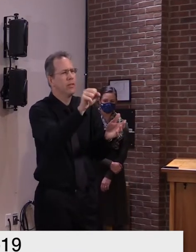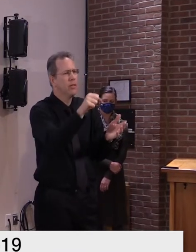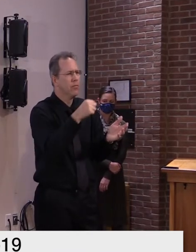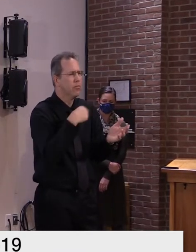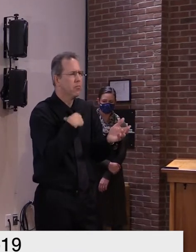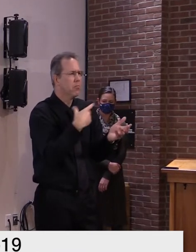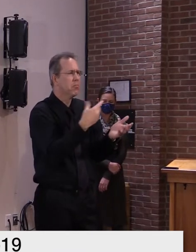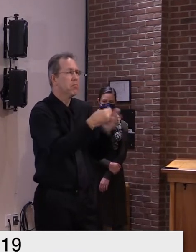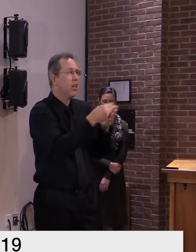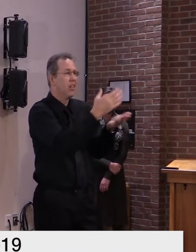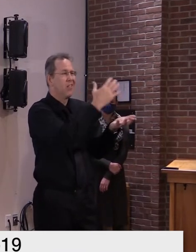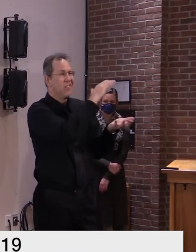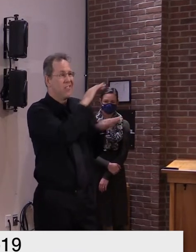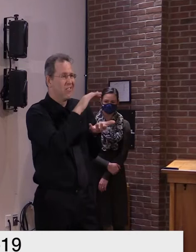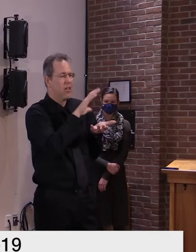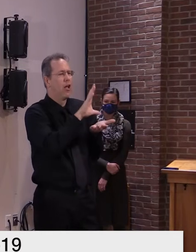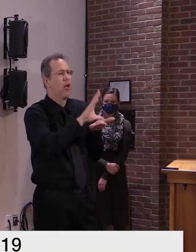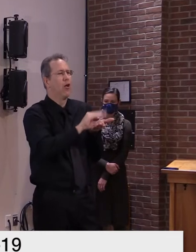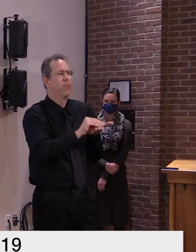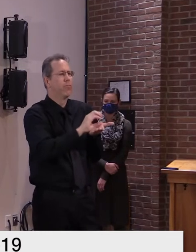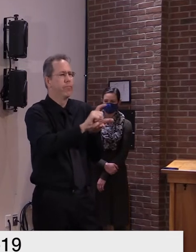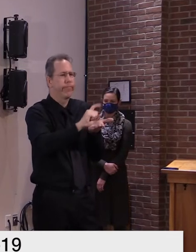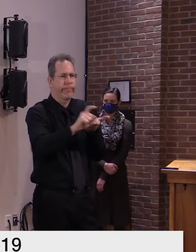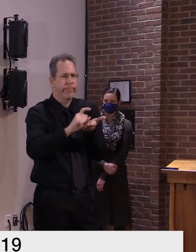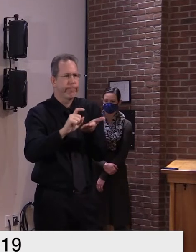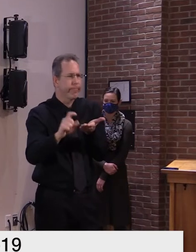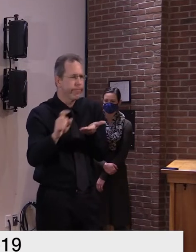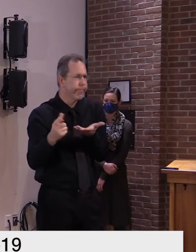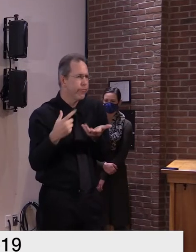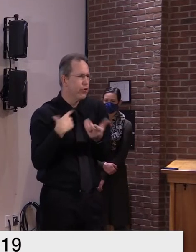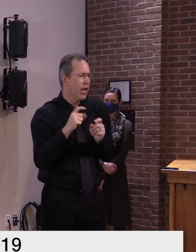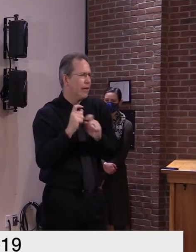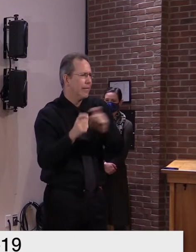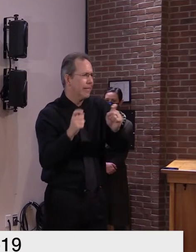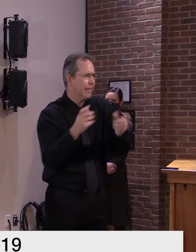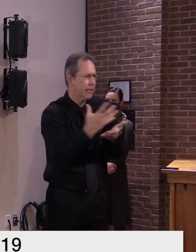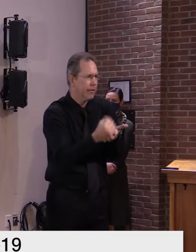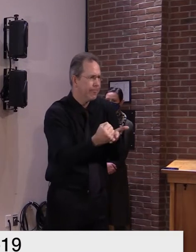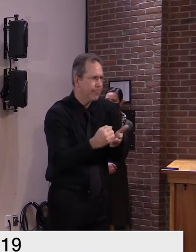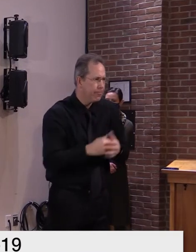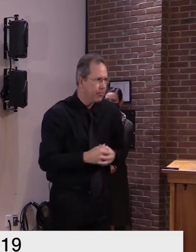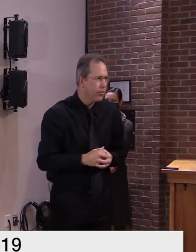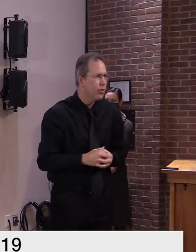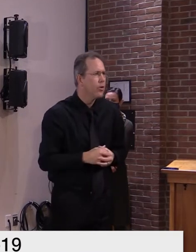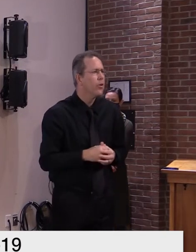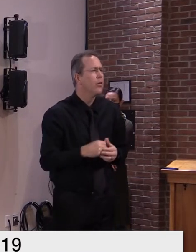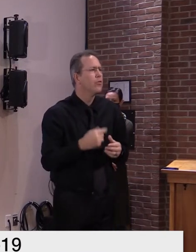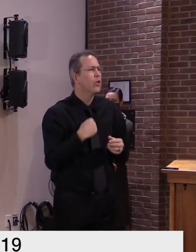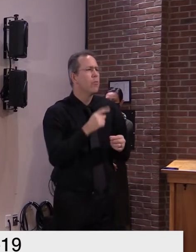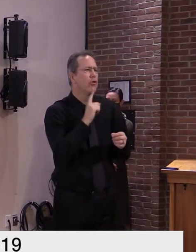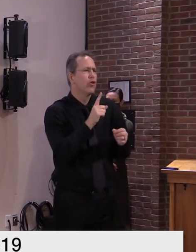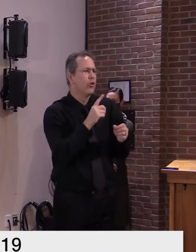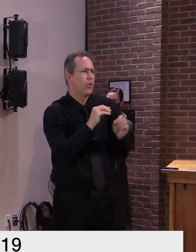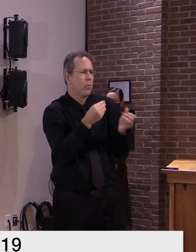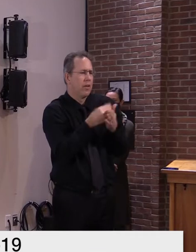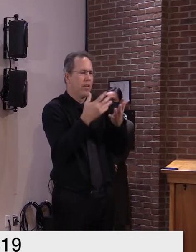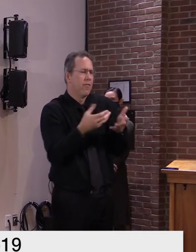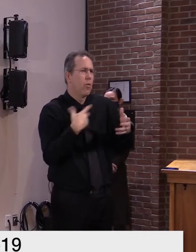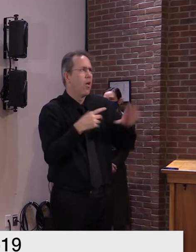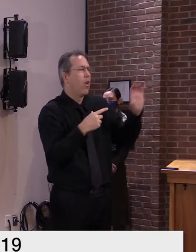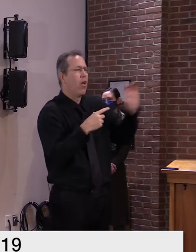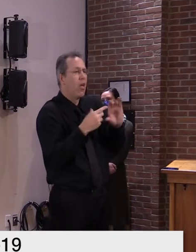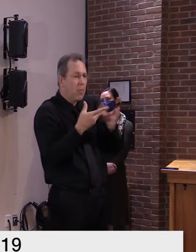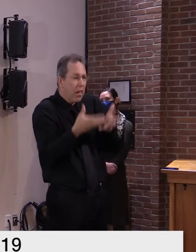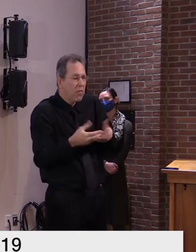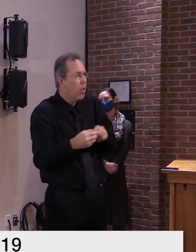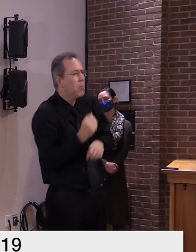to life we're reallocating it so we do not leave any money on the table i'd be able to be here if i could uh add